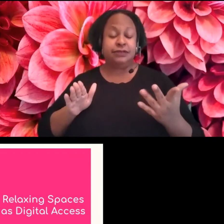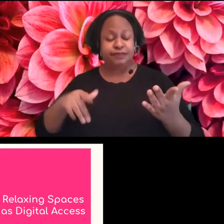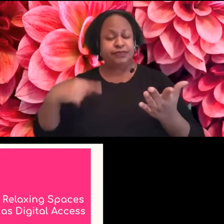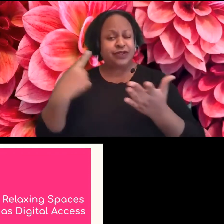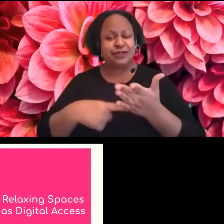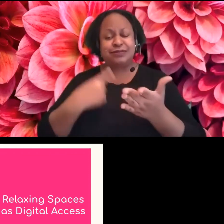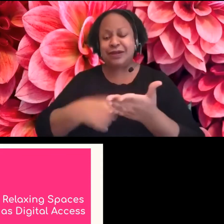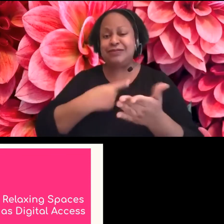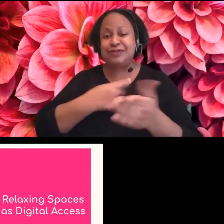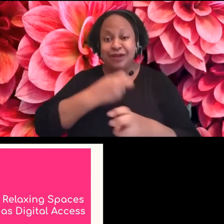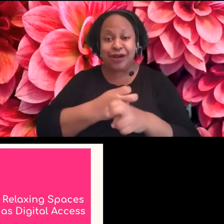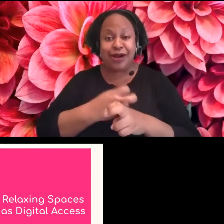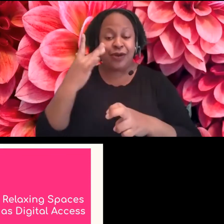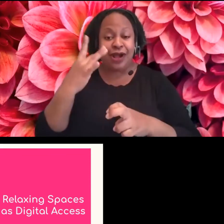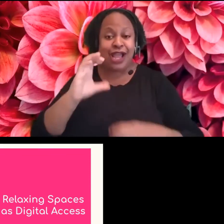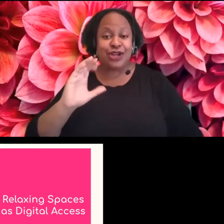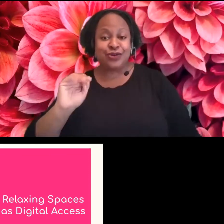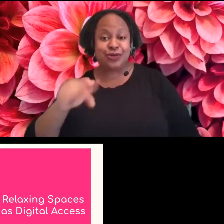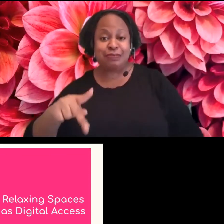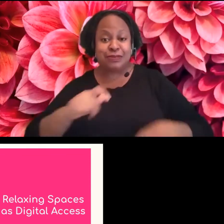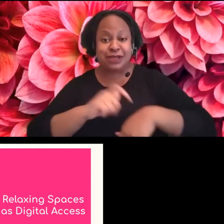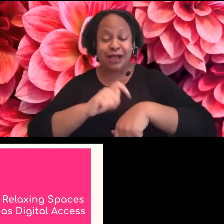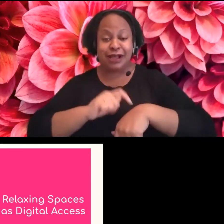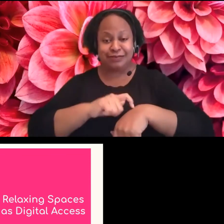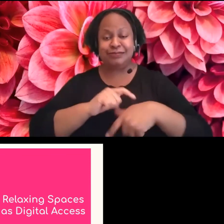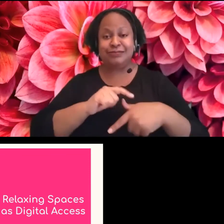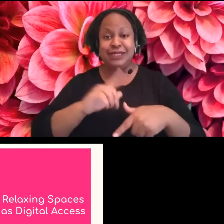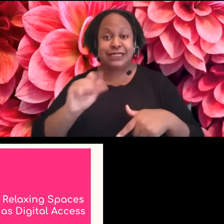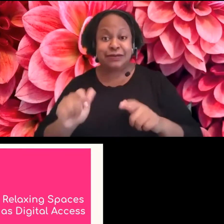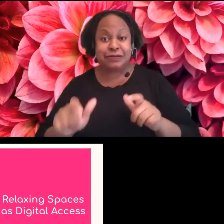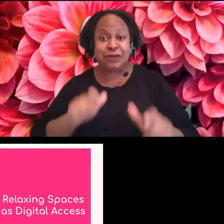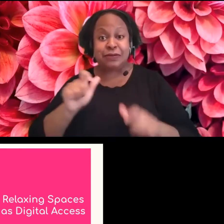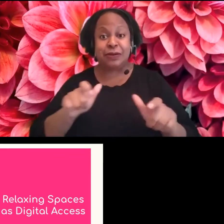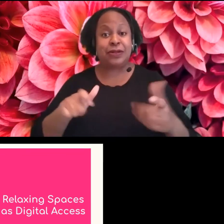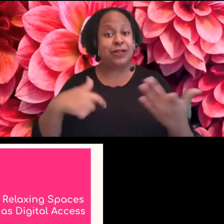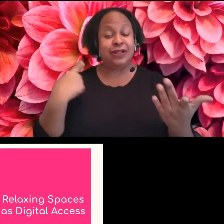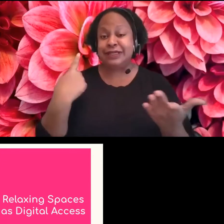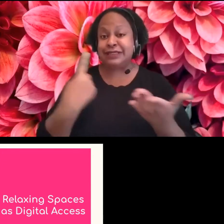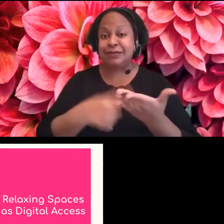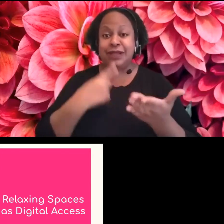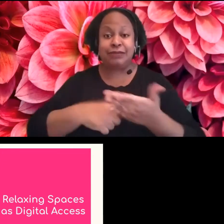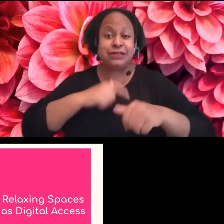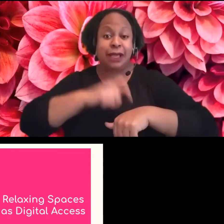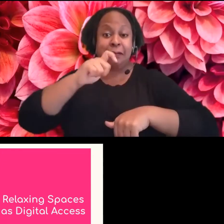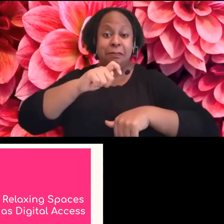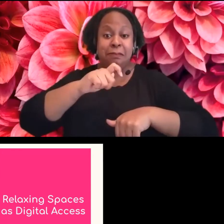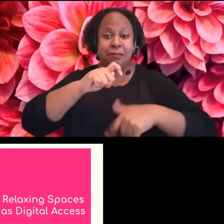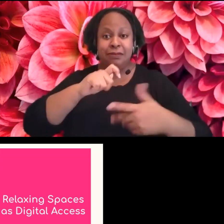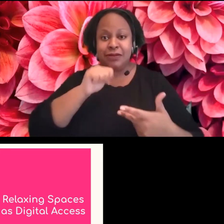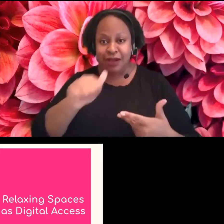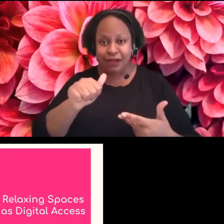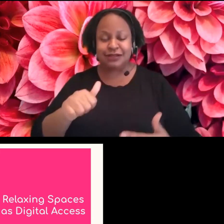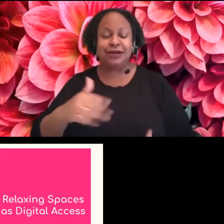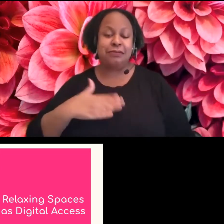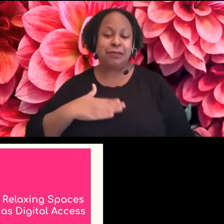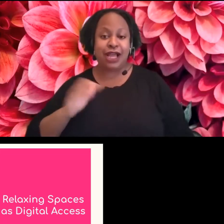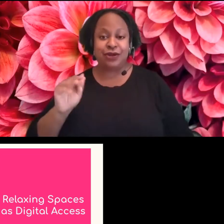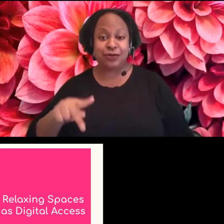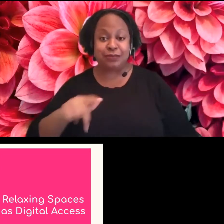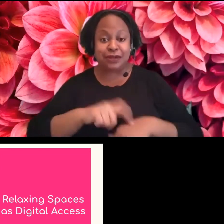works, uh, as disabled people, I certainly am not always amazing at being on time. That's my crypt time,